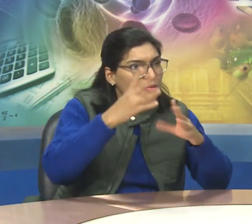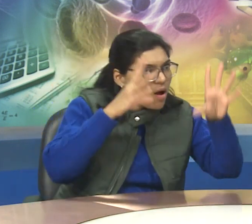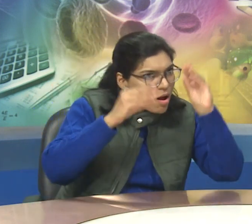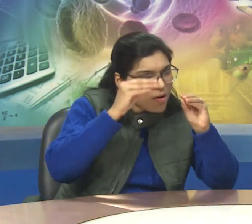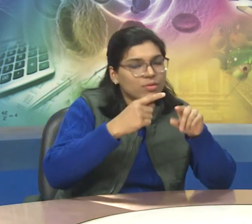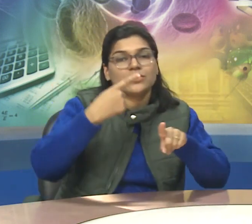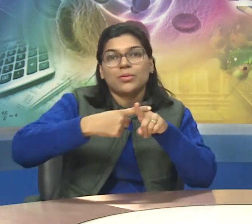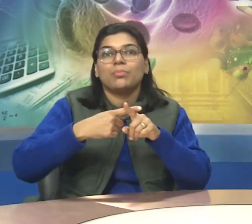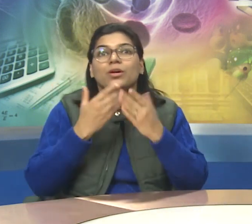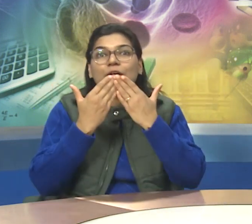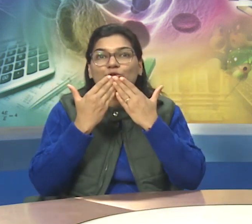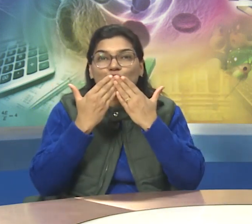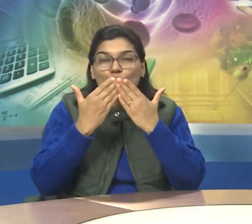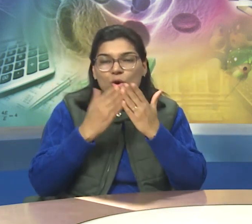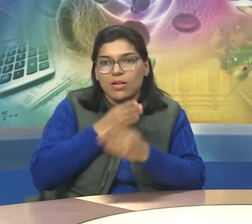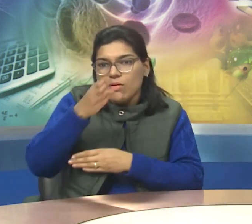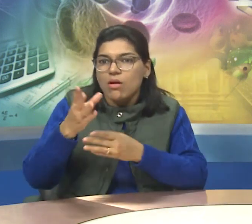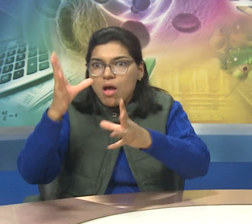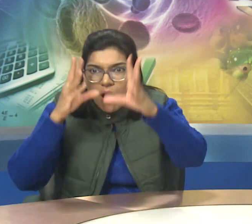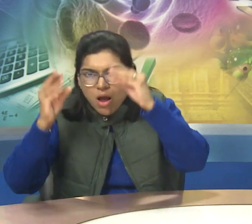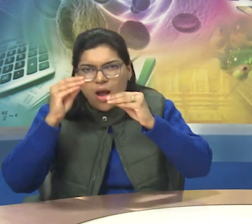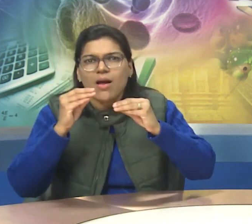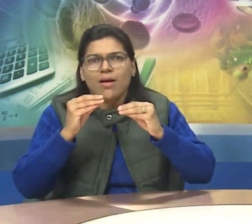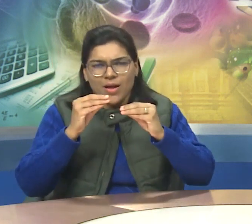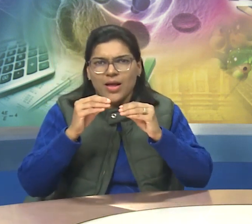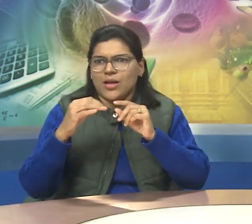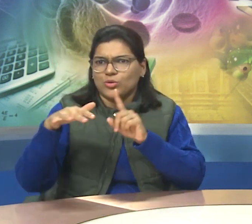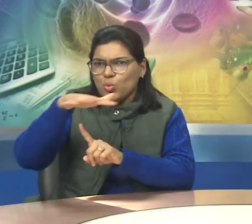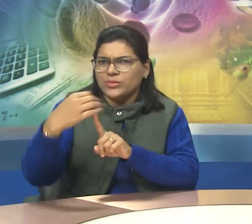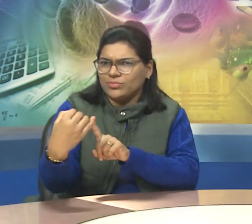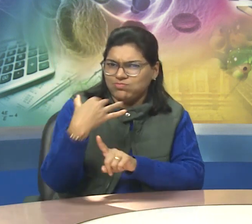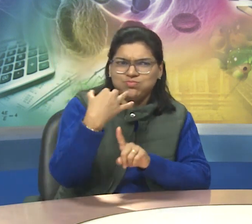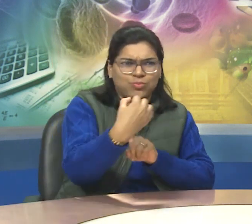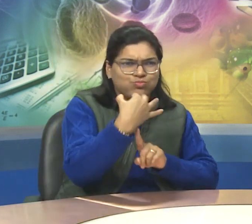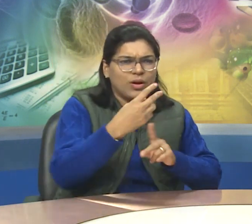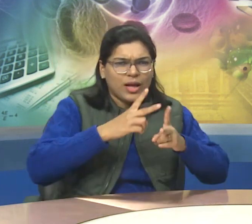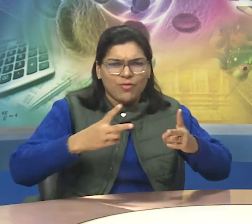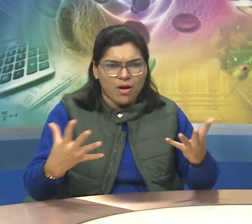responsible and committed